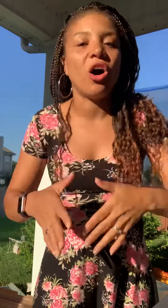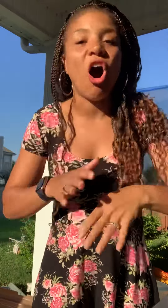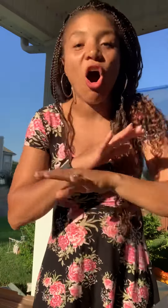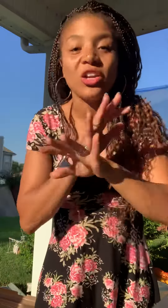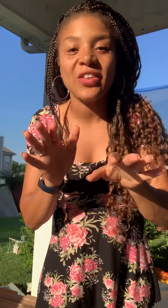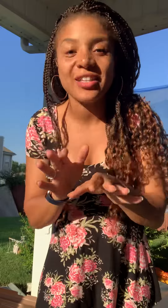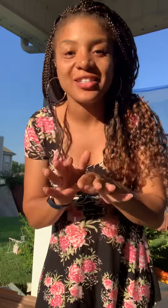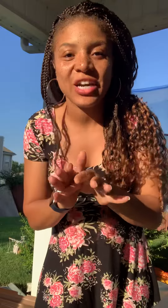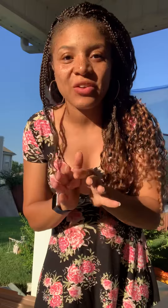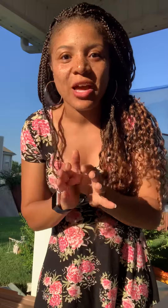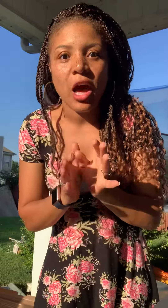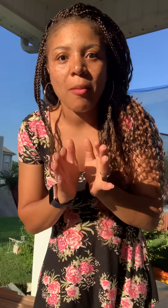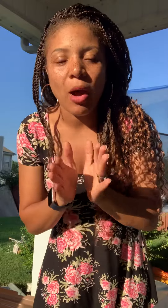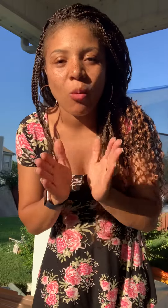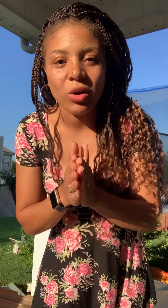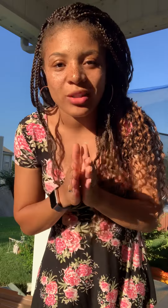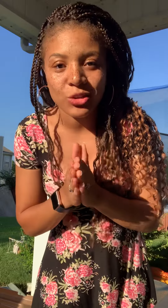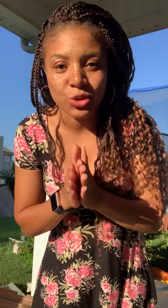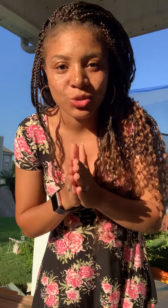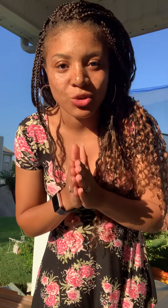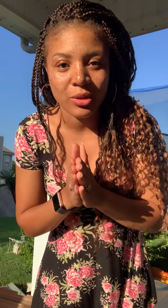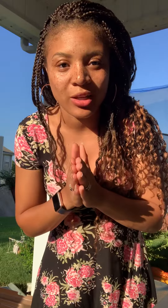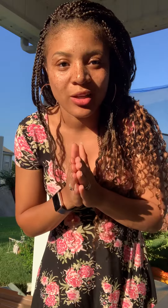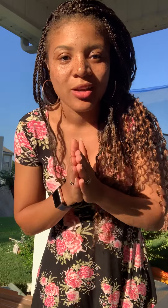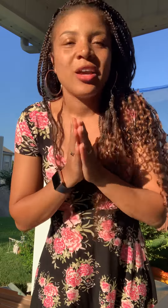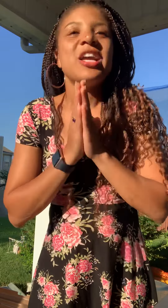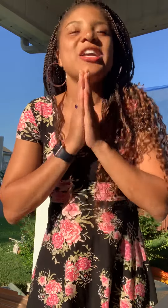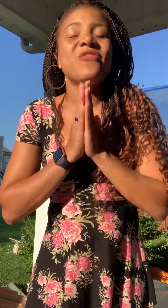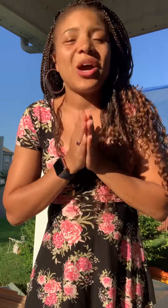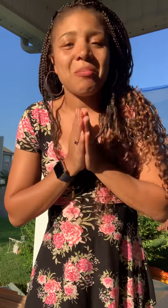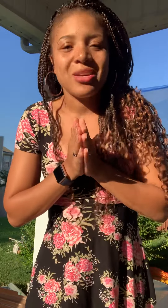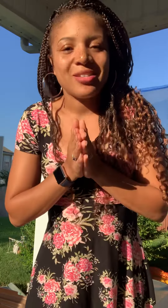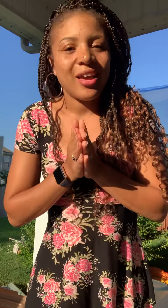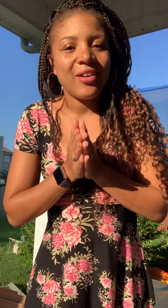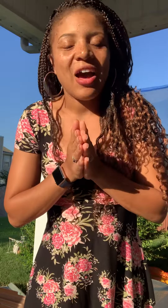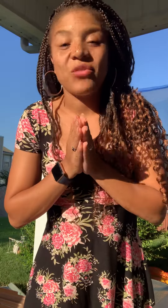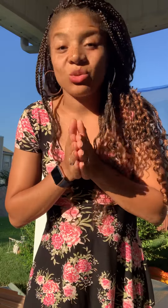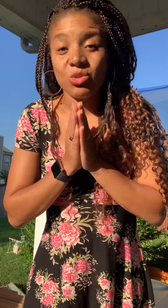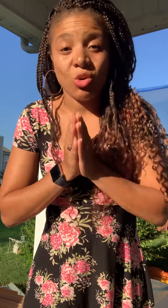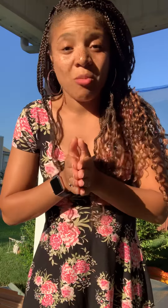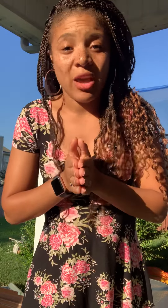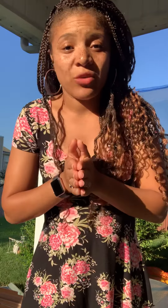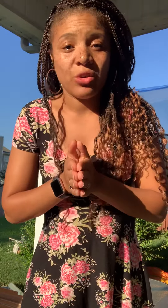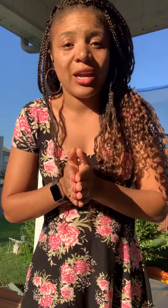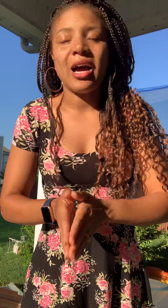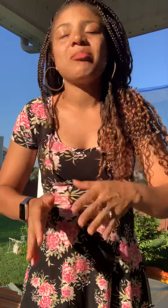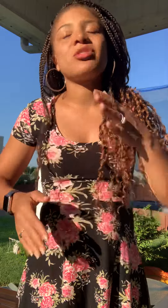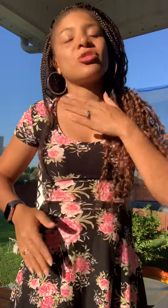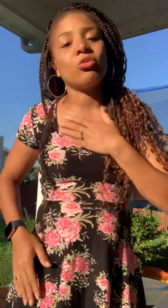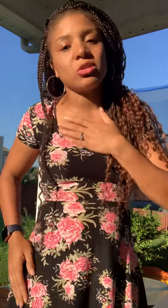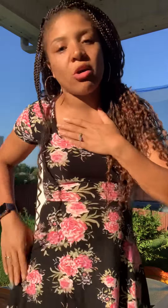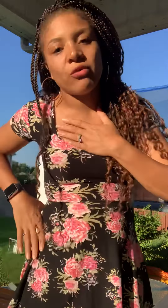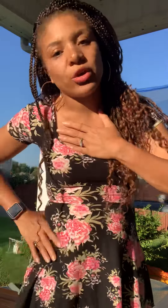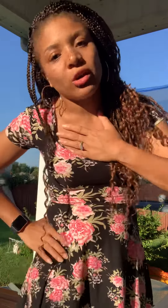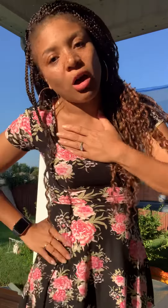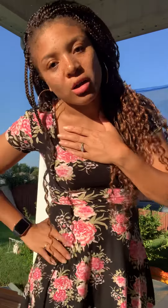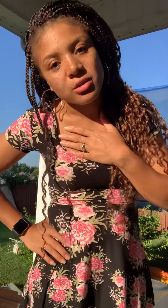all of that stuff about what they do with your money if y'all miss that I feel so bad for you like I'm so sorry for your loss